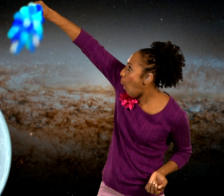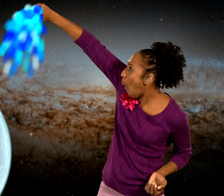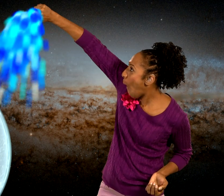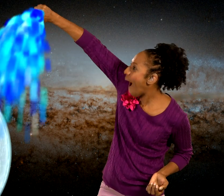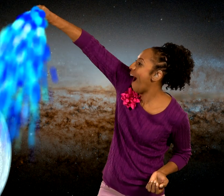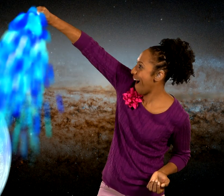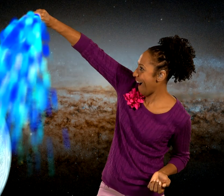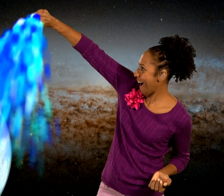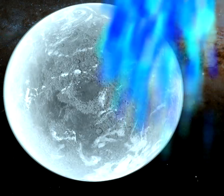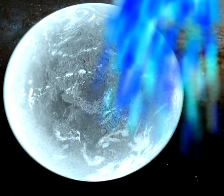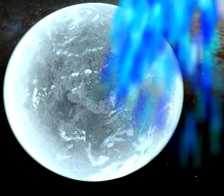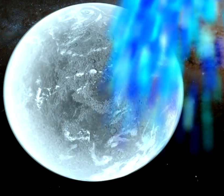Pour in plenty oceans